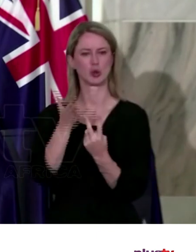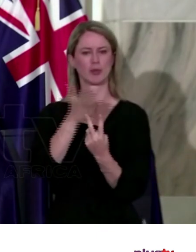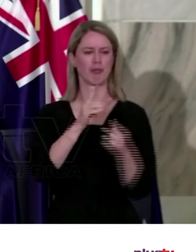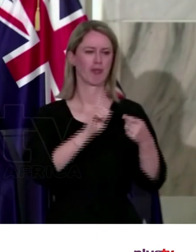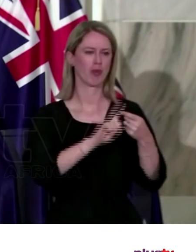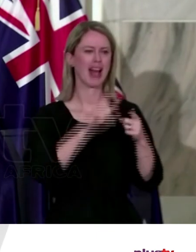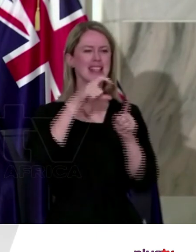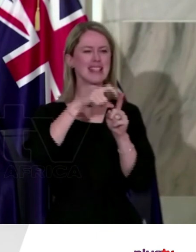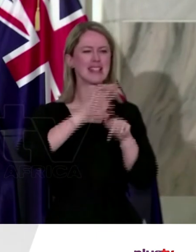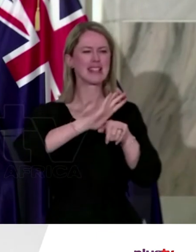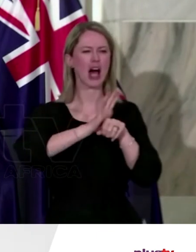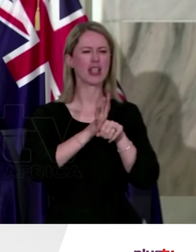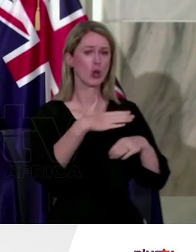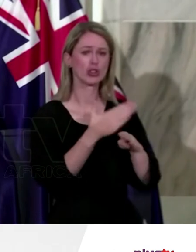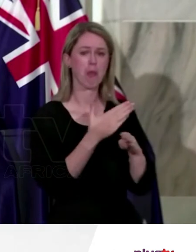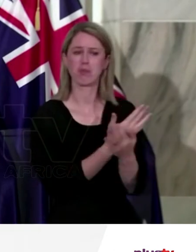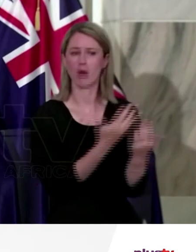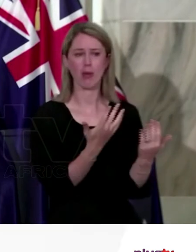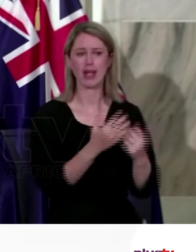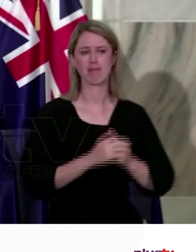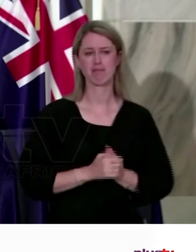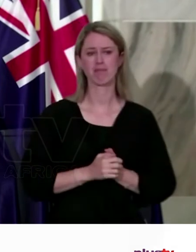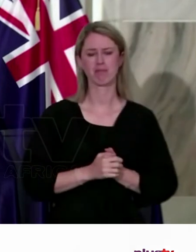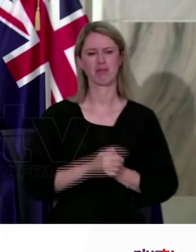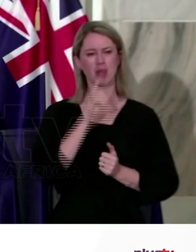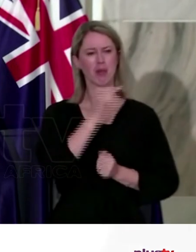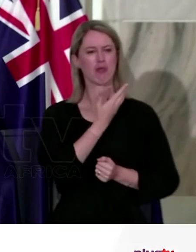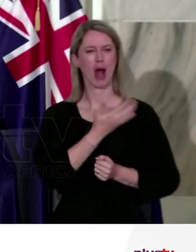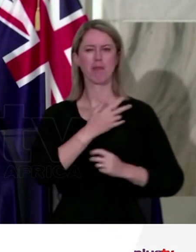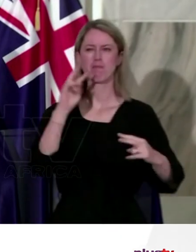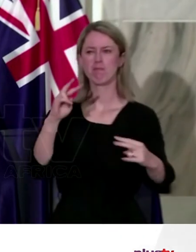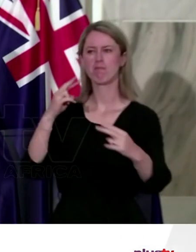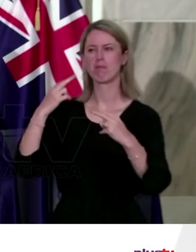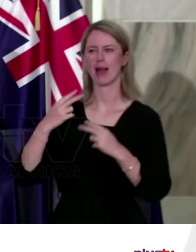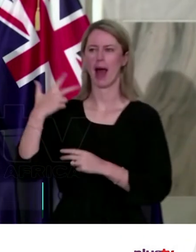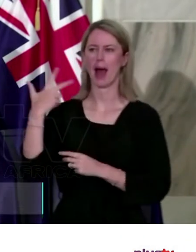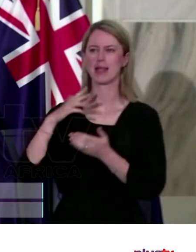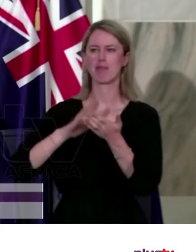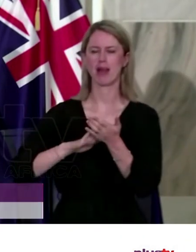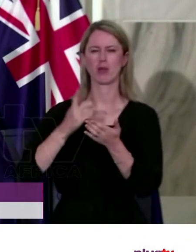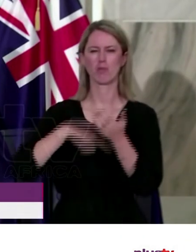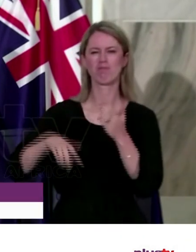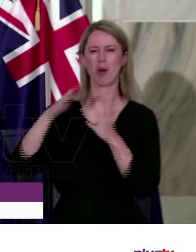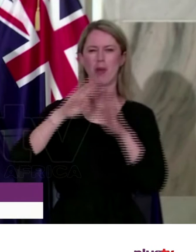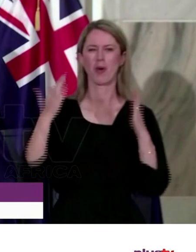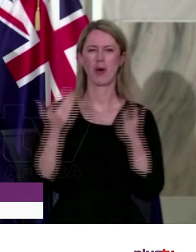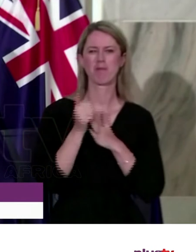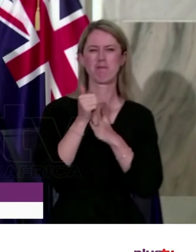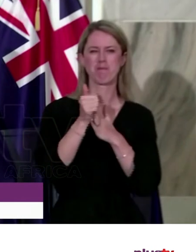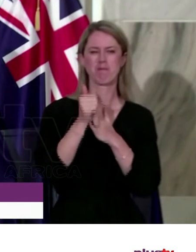Jacinda Ardern. We can rightfully be proud of what our world-leading response has achieved.